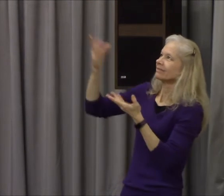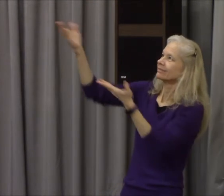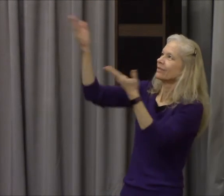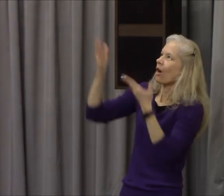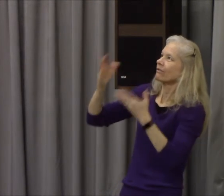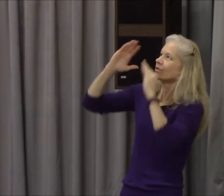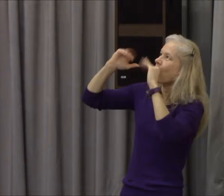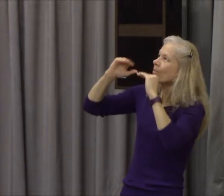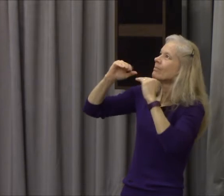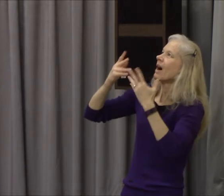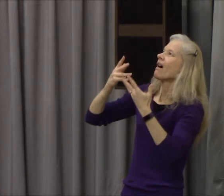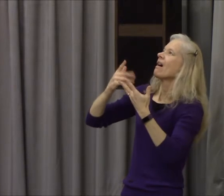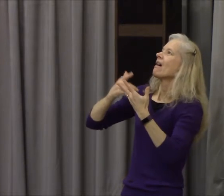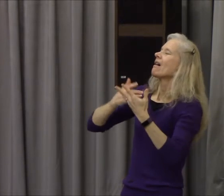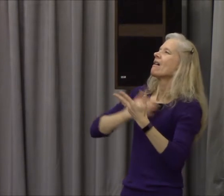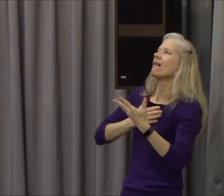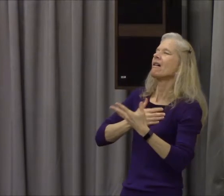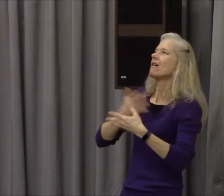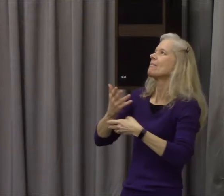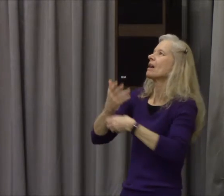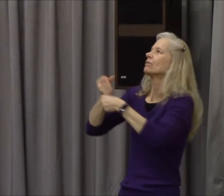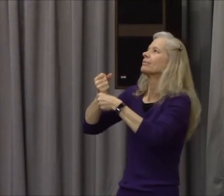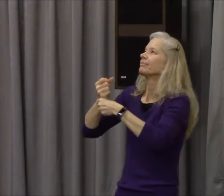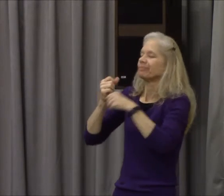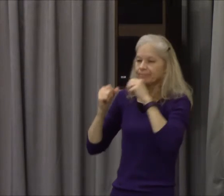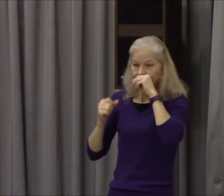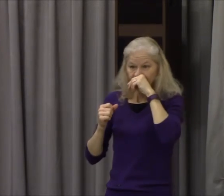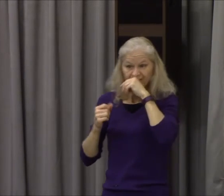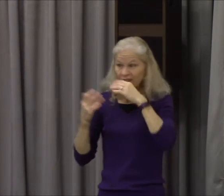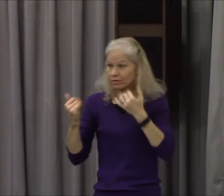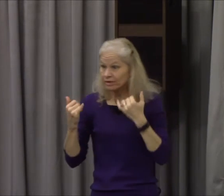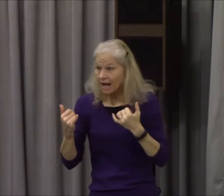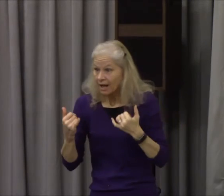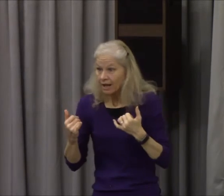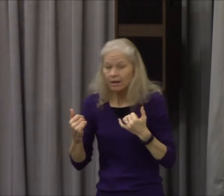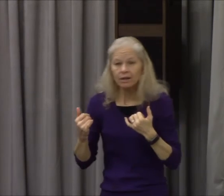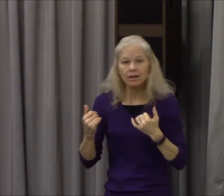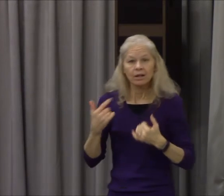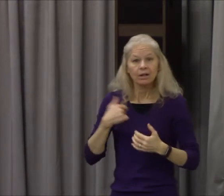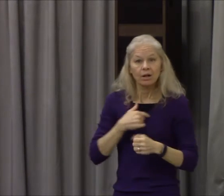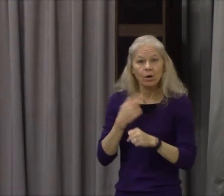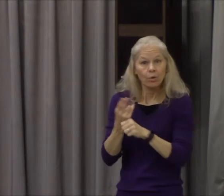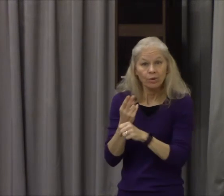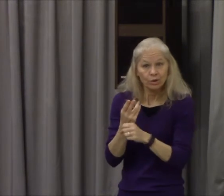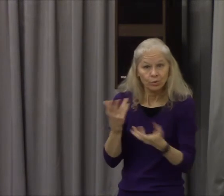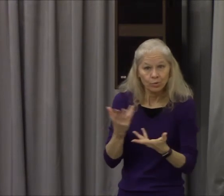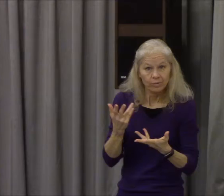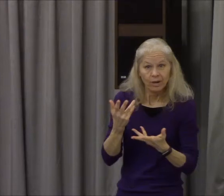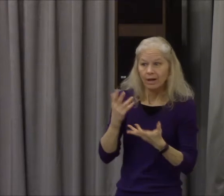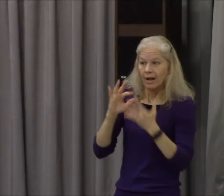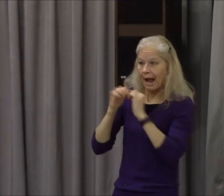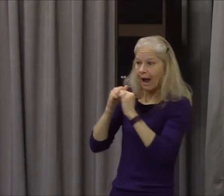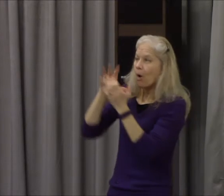we're to take the helmet of salvation and the sword of the spirit which is the word of God the word of God